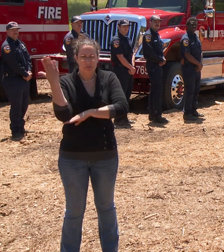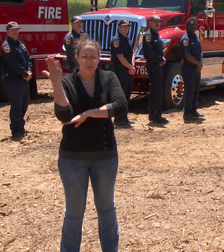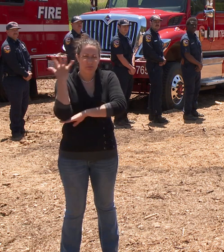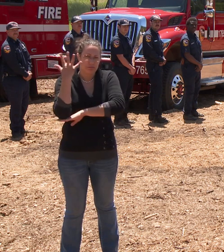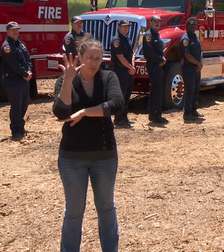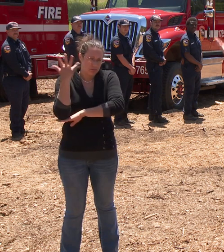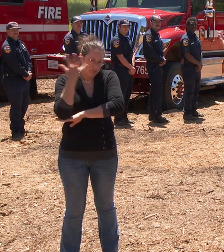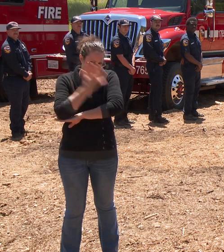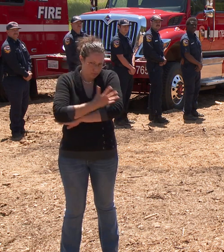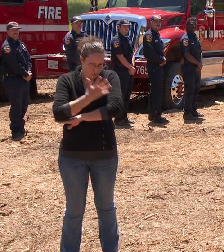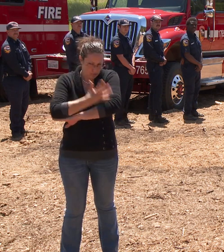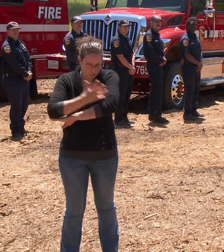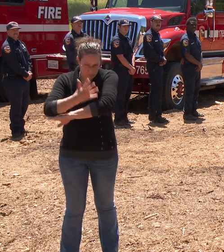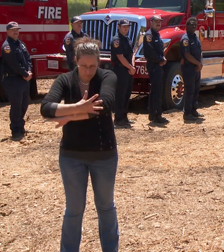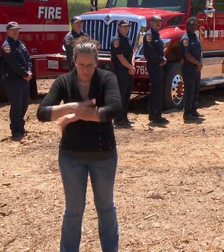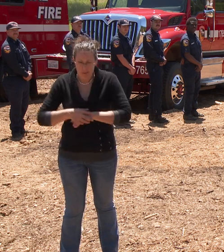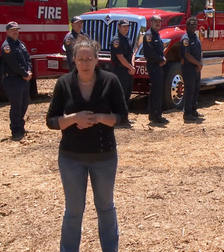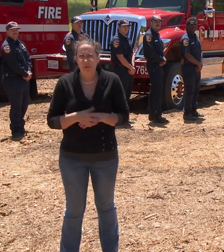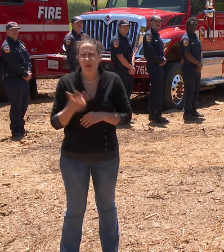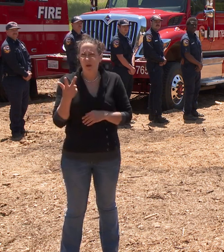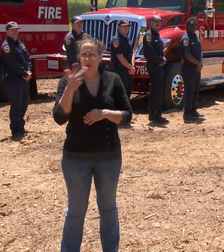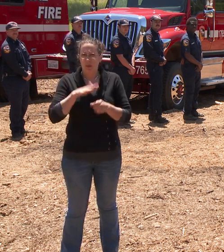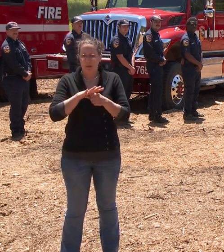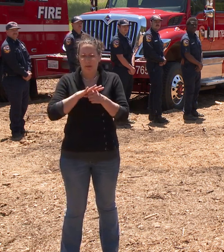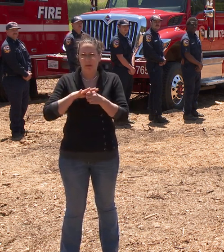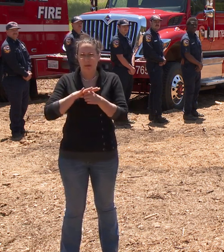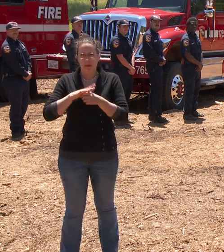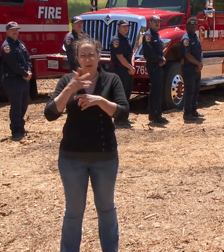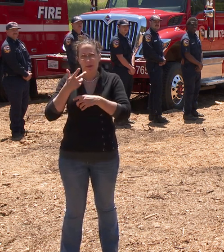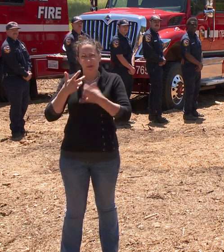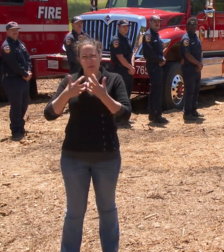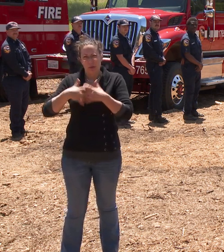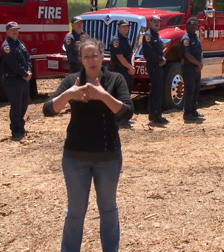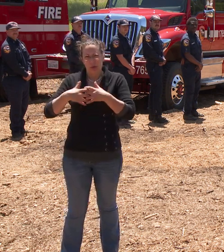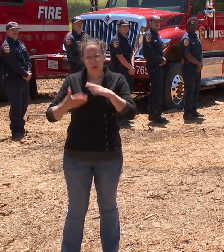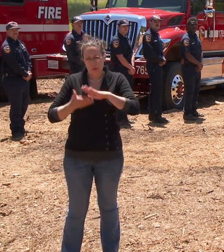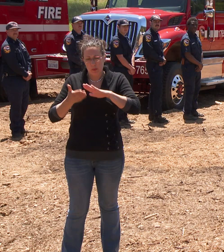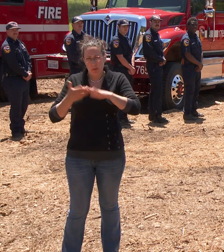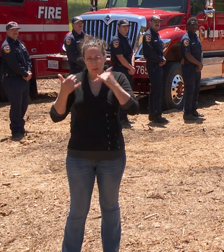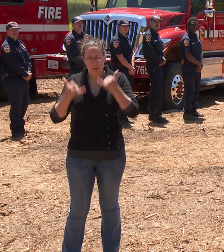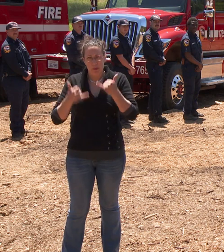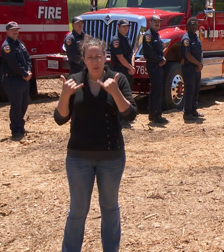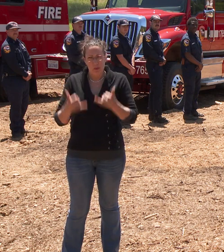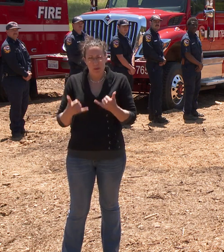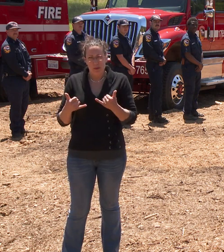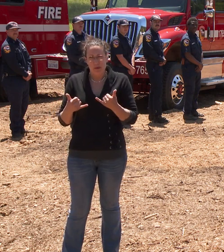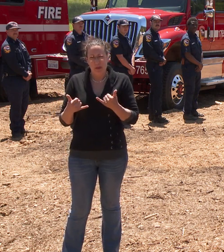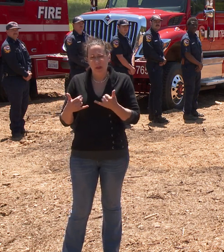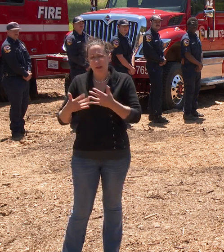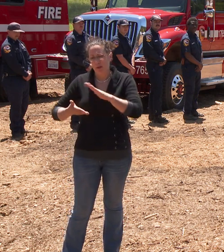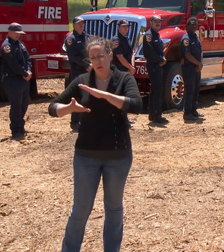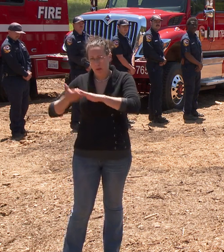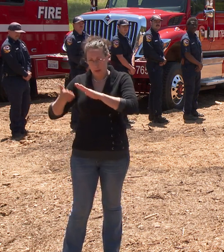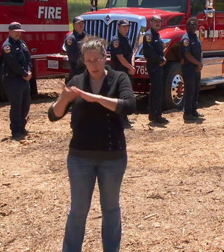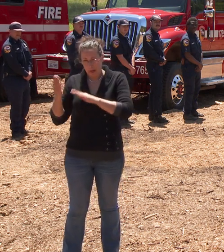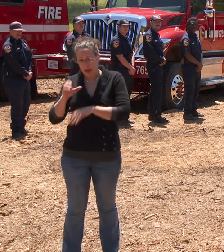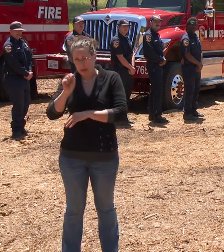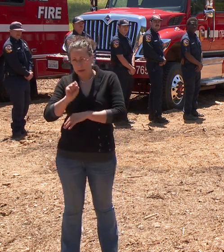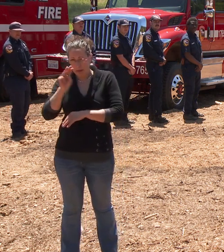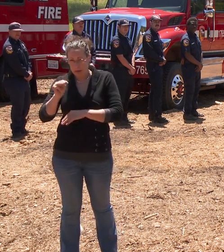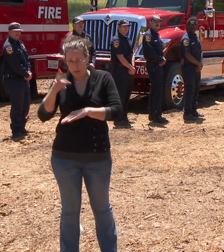The three air curtain burners that are operating here today are owned by Cal Fire but currently being operated by San Mateo County Parks